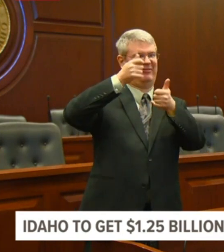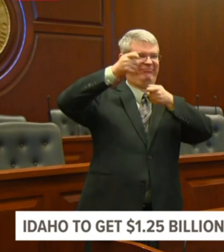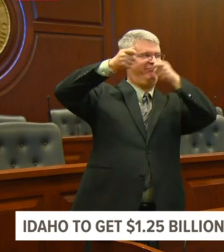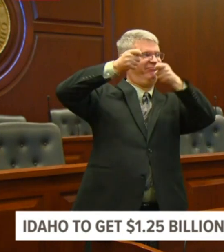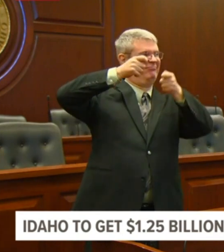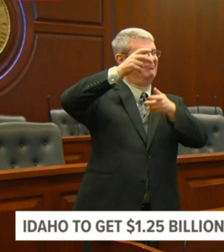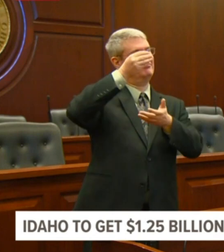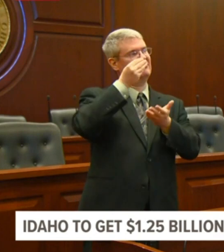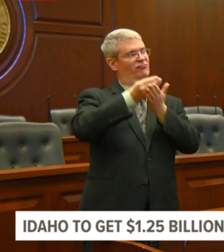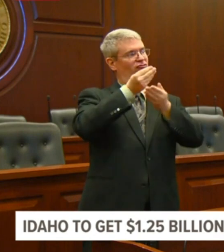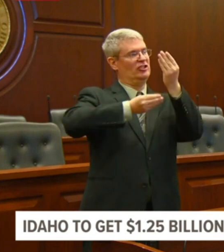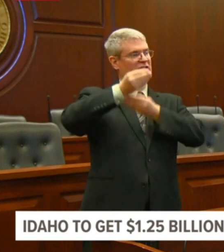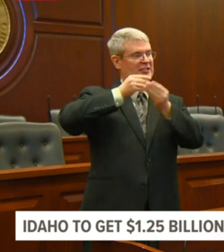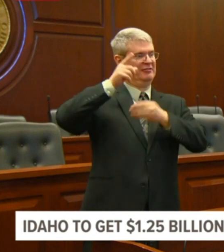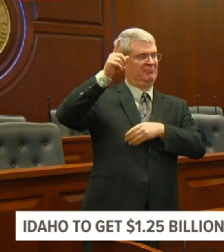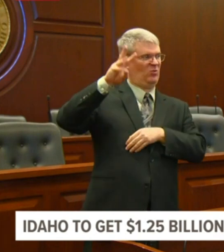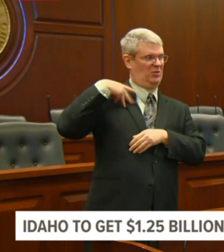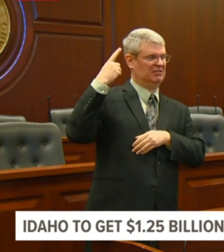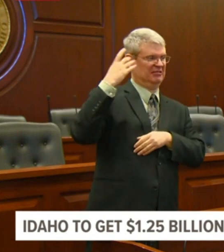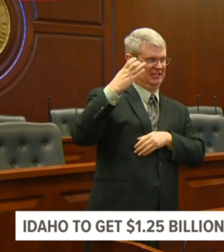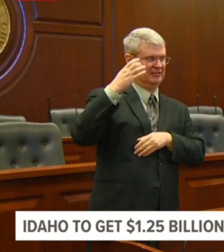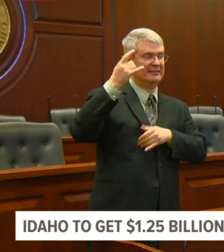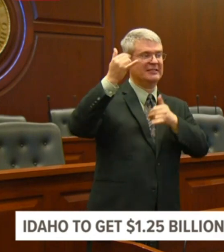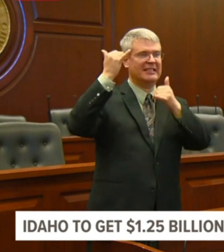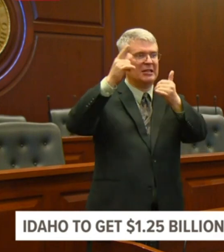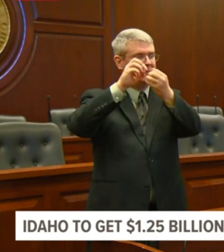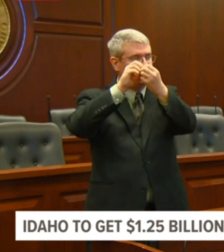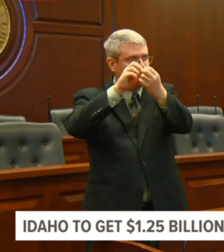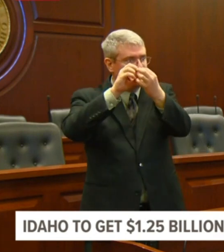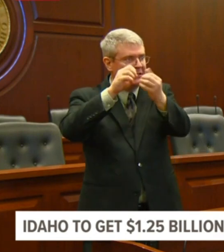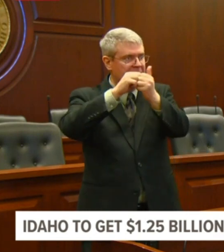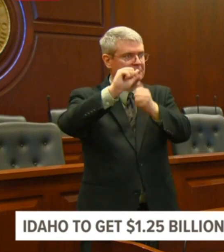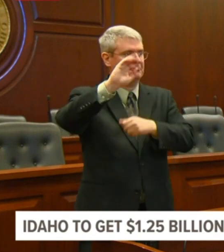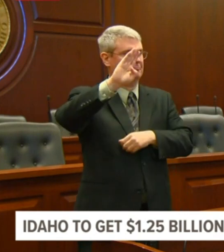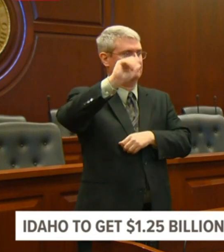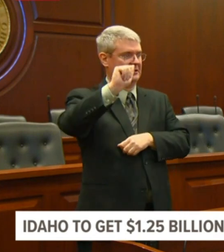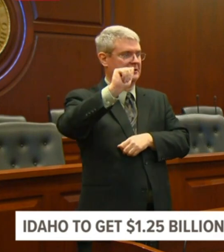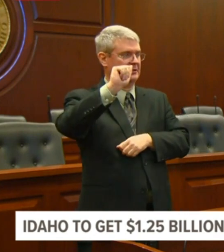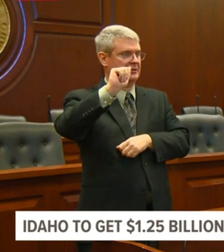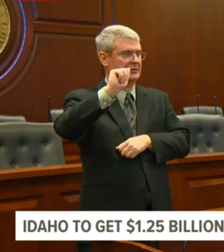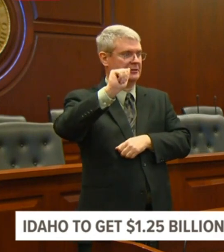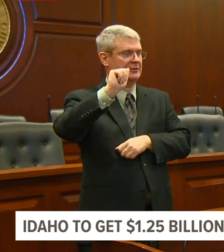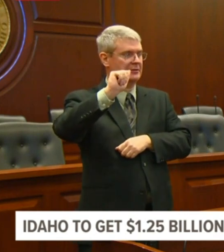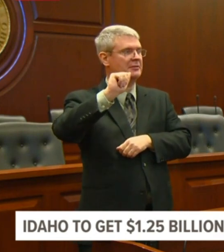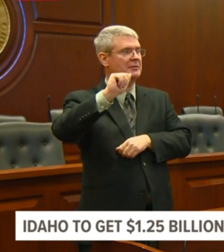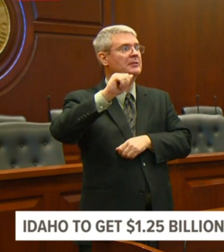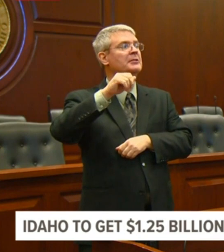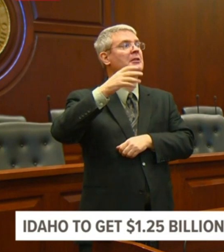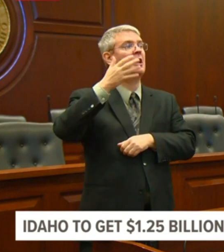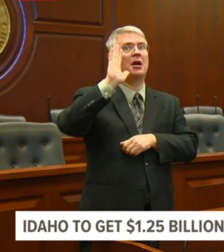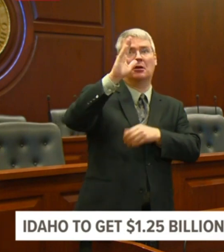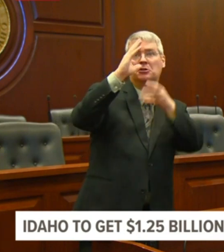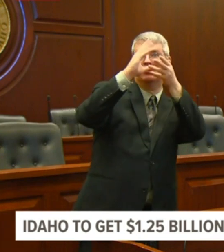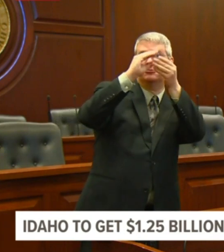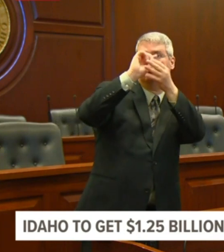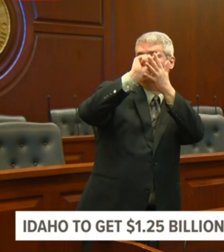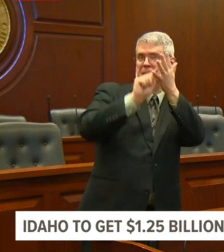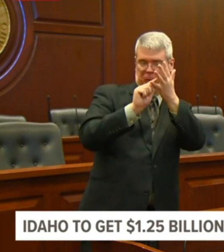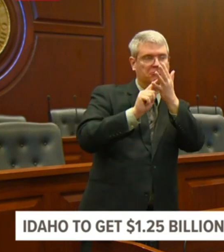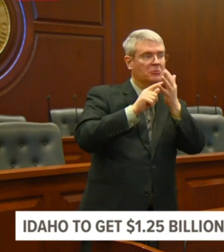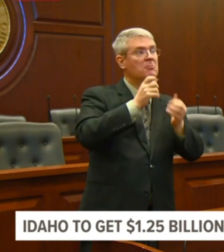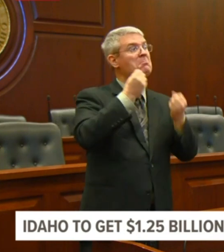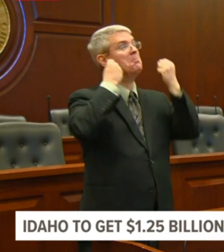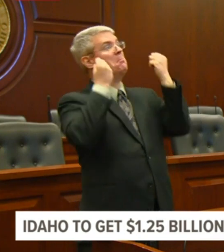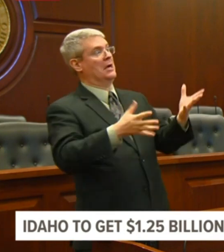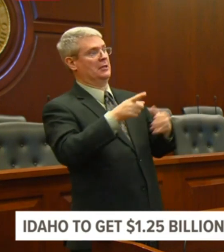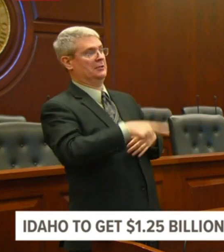lenders in Idaho are SBA-guaranteed lenders. And those that aren't, we will work with to make sure they are SBA lenders so that you can work